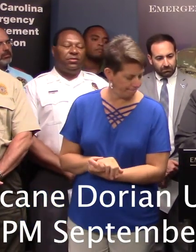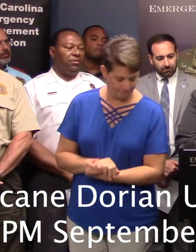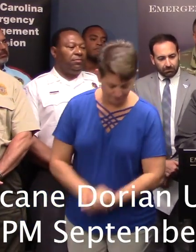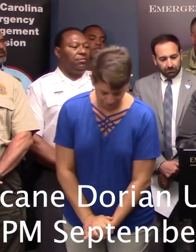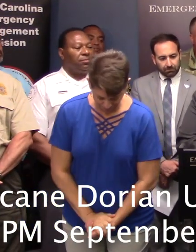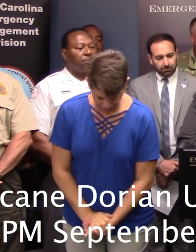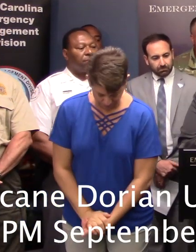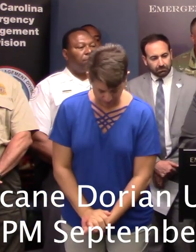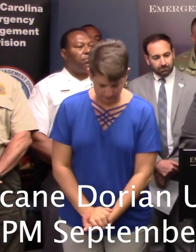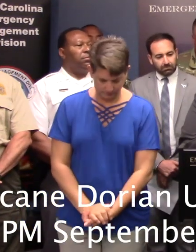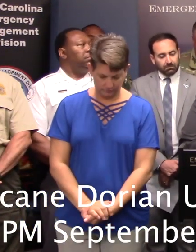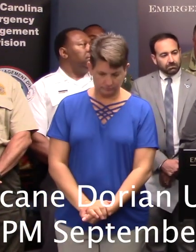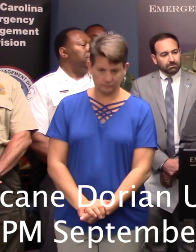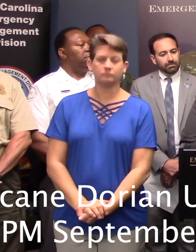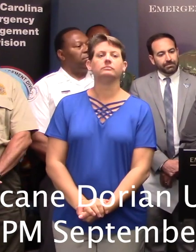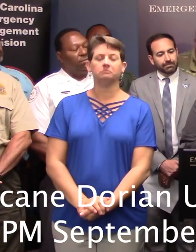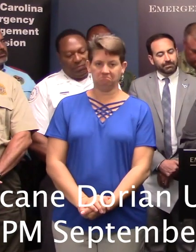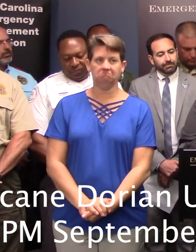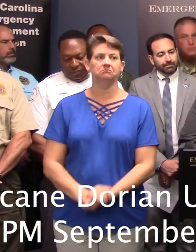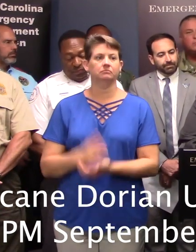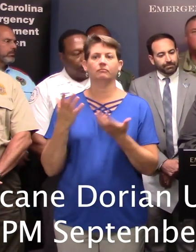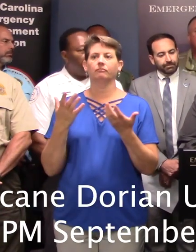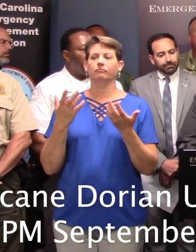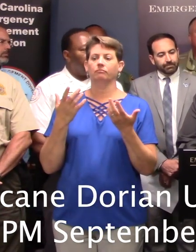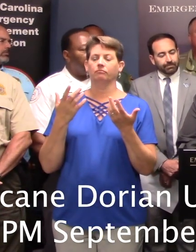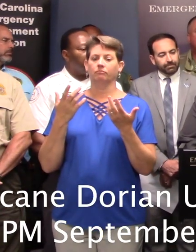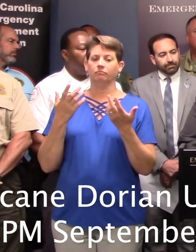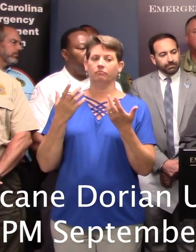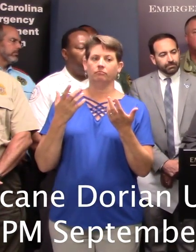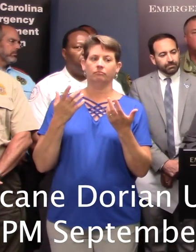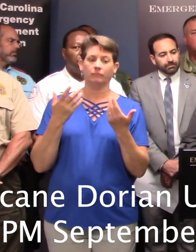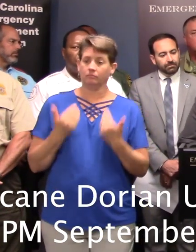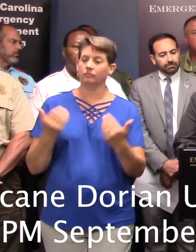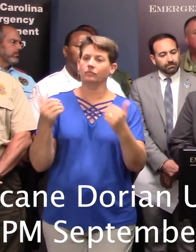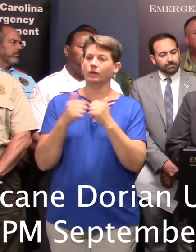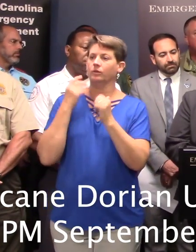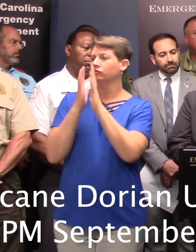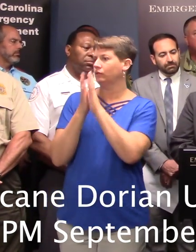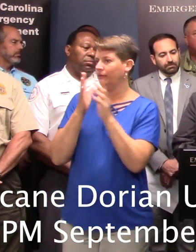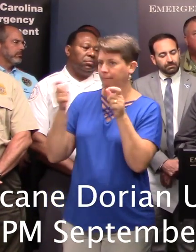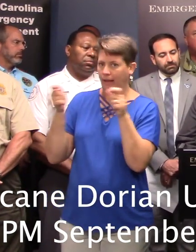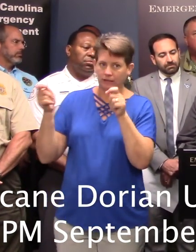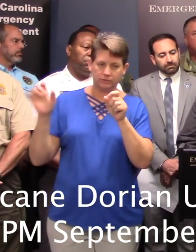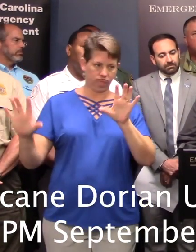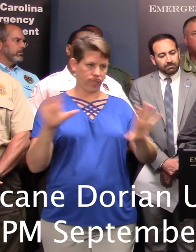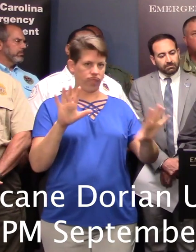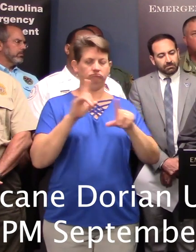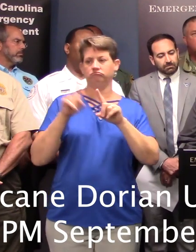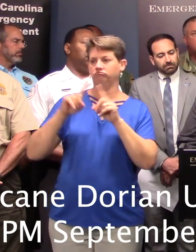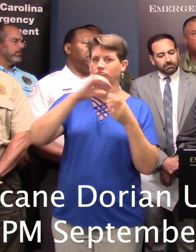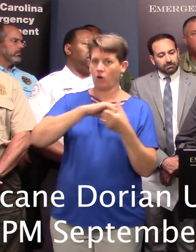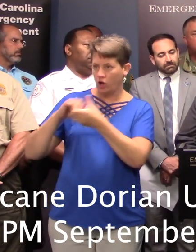So we continue to develop and move forward with our traffic management plans with our partners with